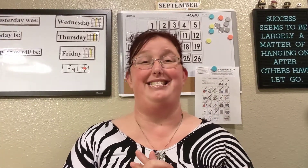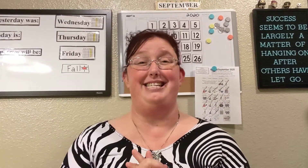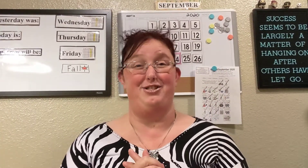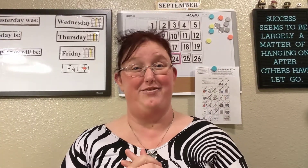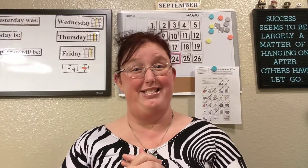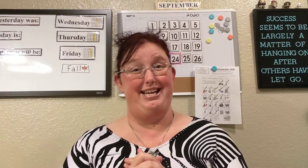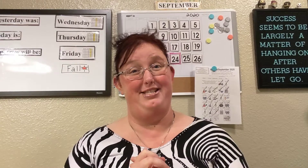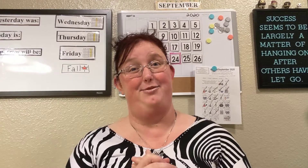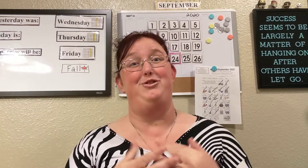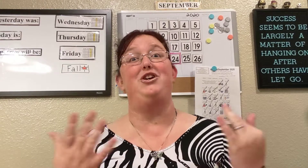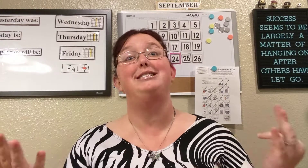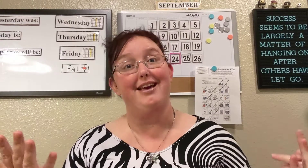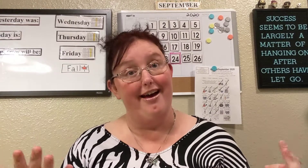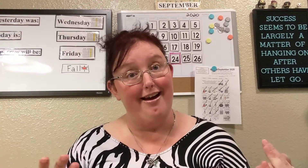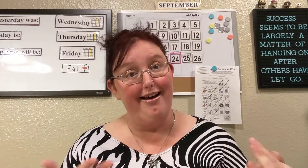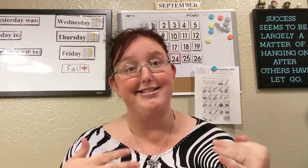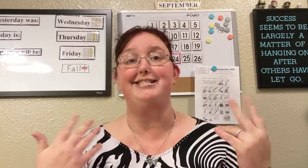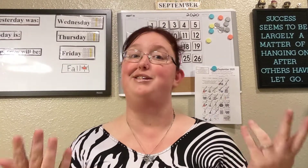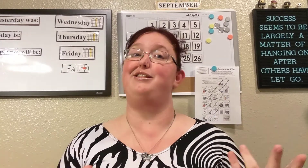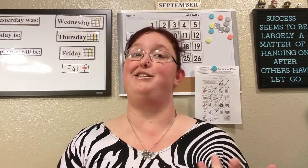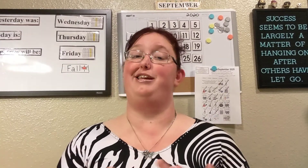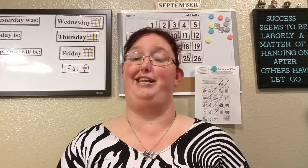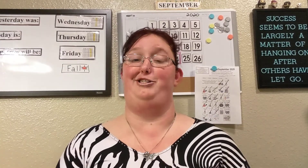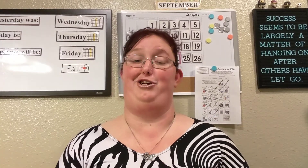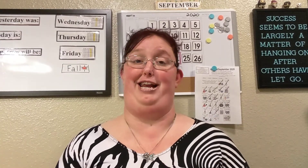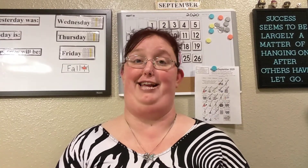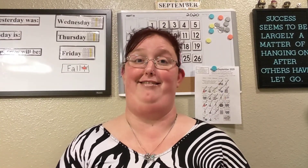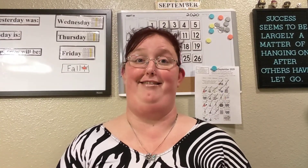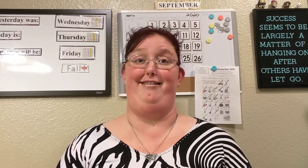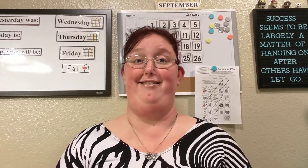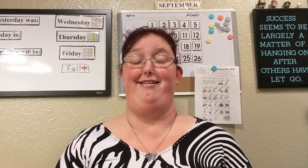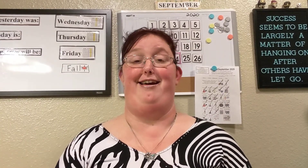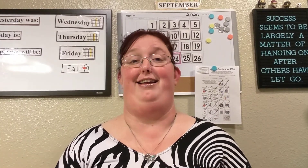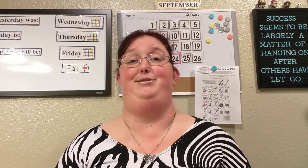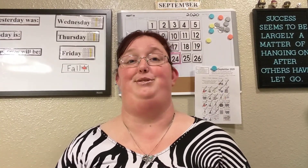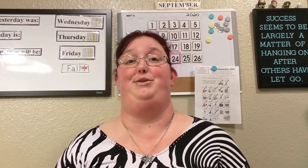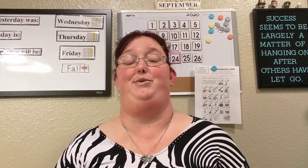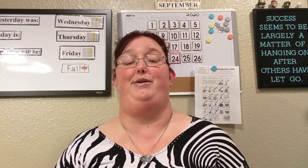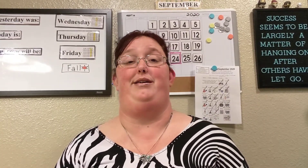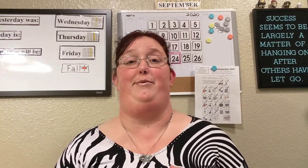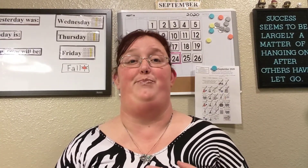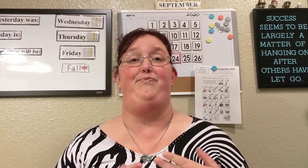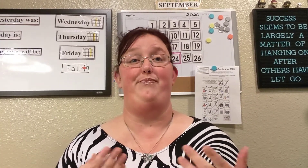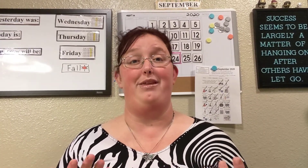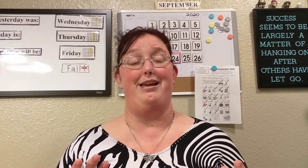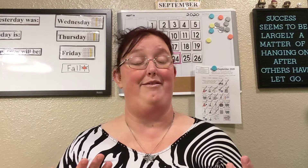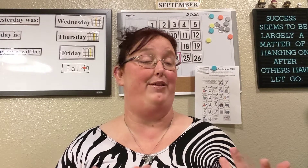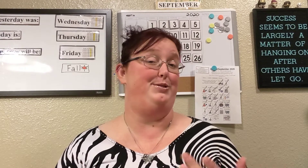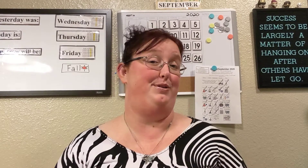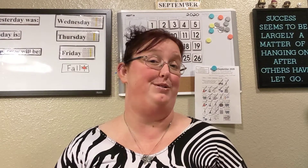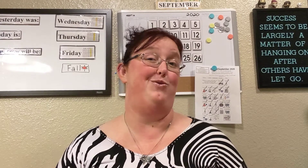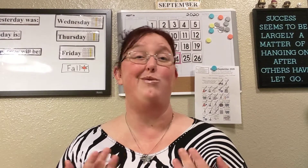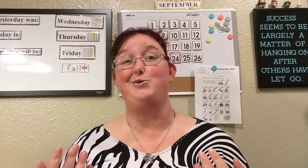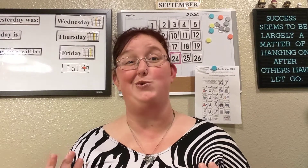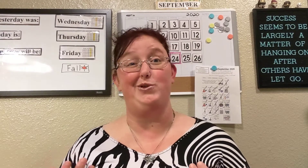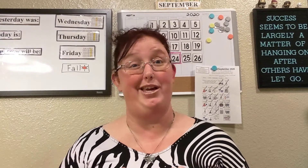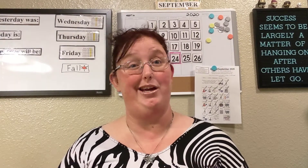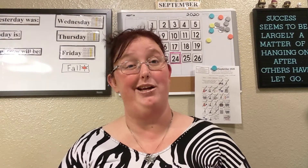it's in-service day, so Ms. Jessica has to sit in a training. And so, um, if this was a normal school year,